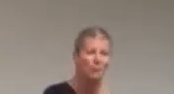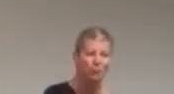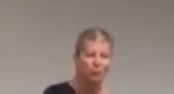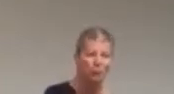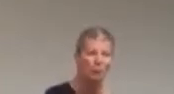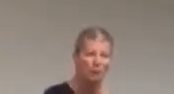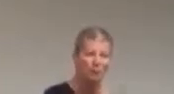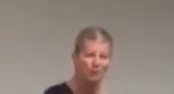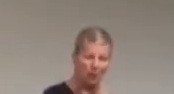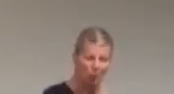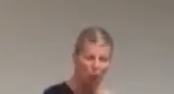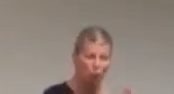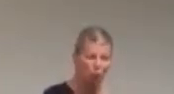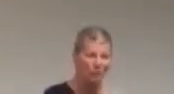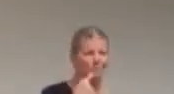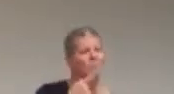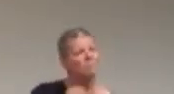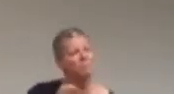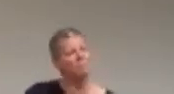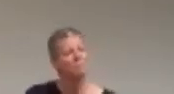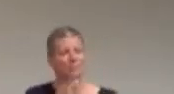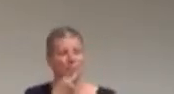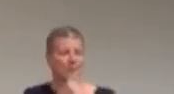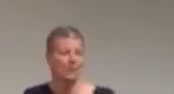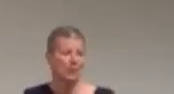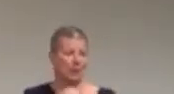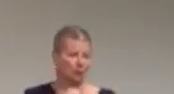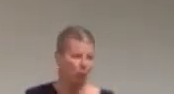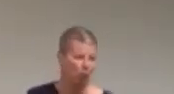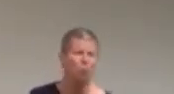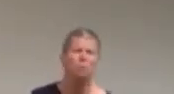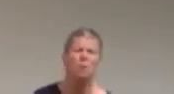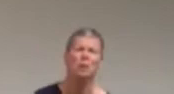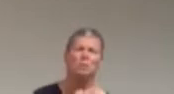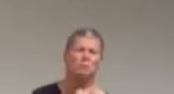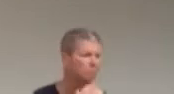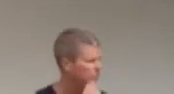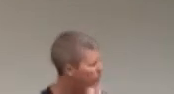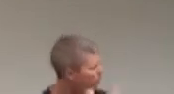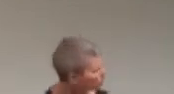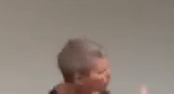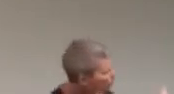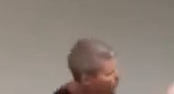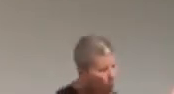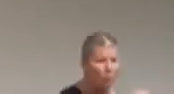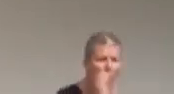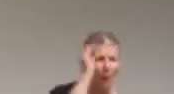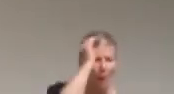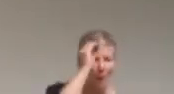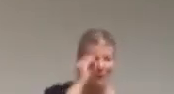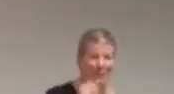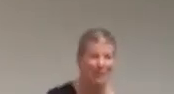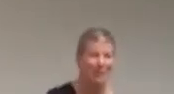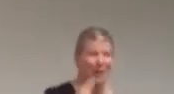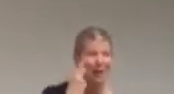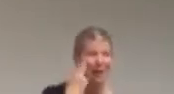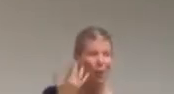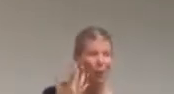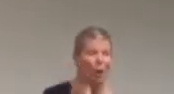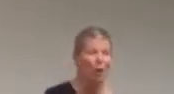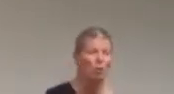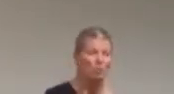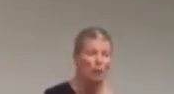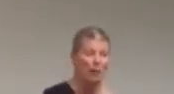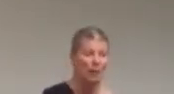to ask your opinions on how, like personally, I see white faces overrepresented